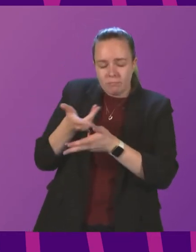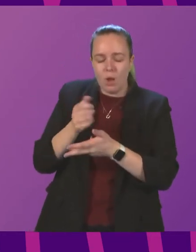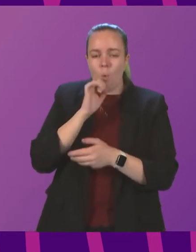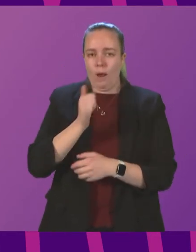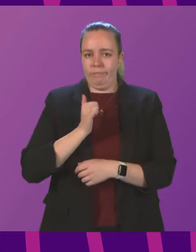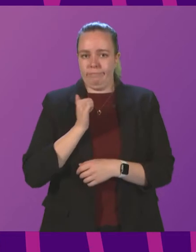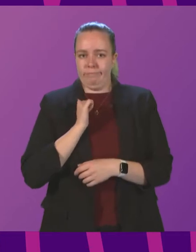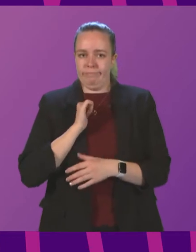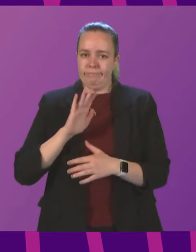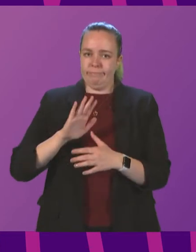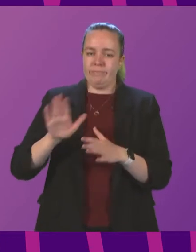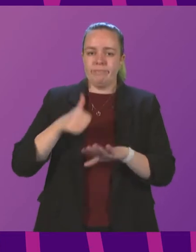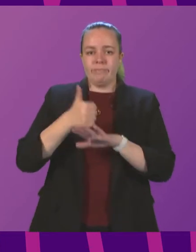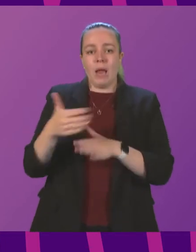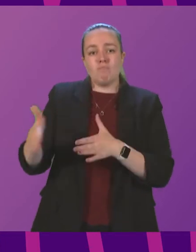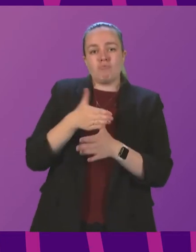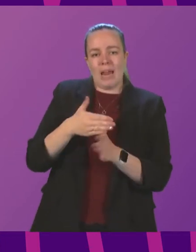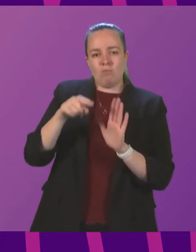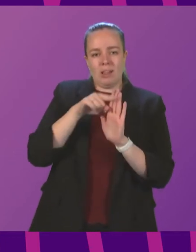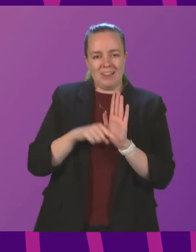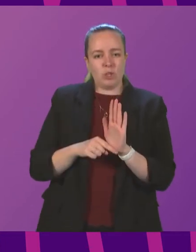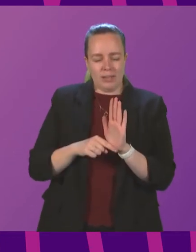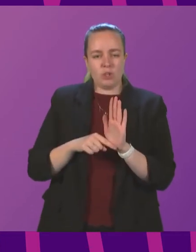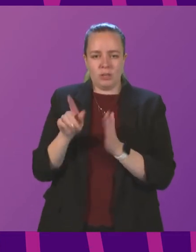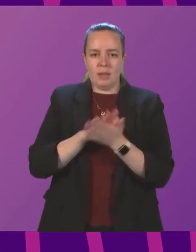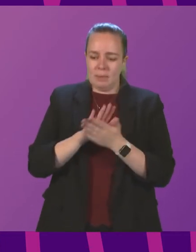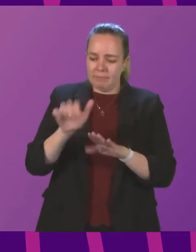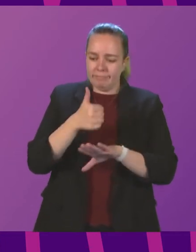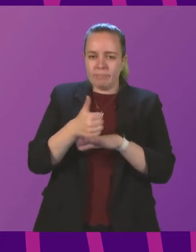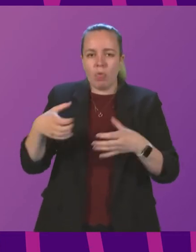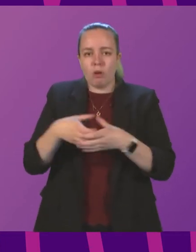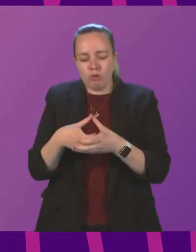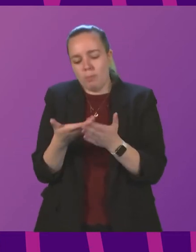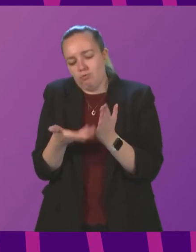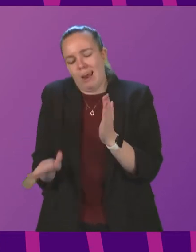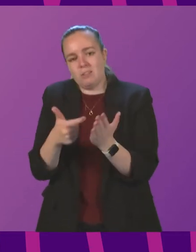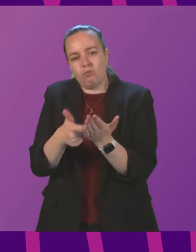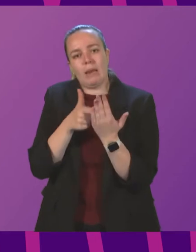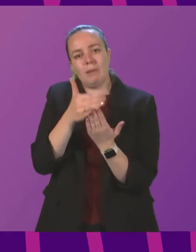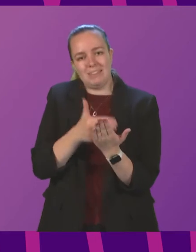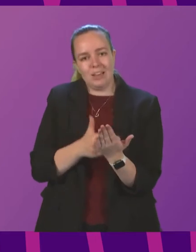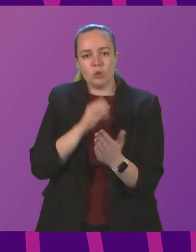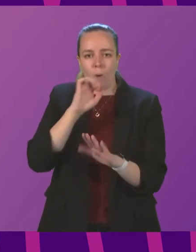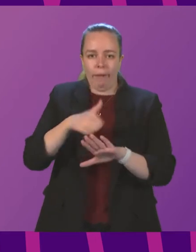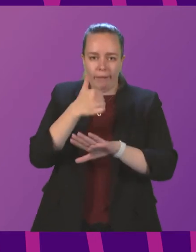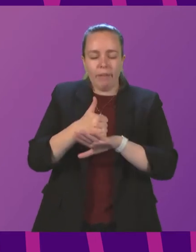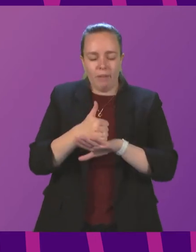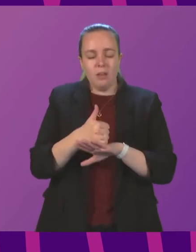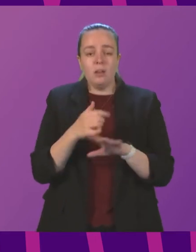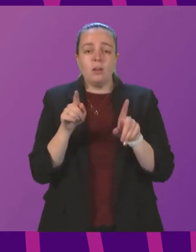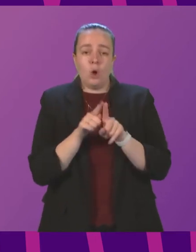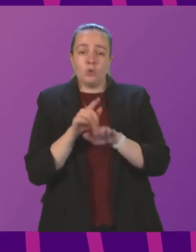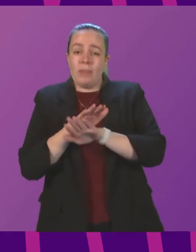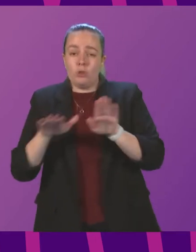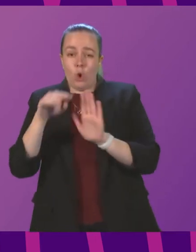introducing primary legislation, and that's to implement the group's remaining recommendations. And together with the non-legislative